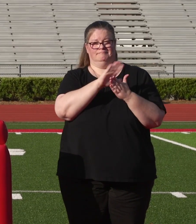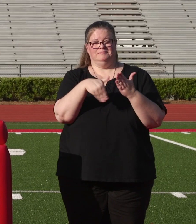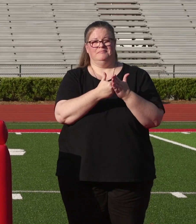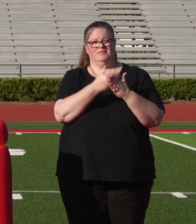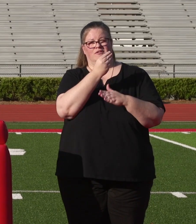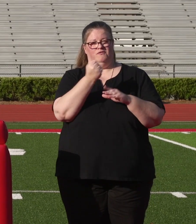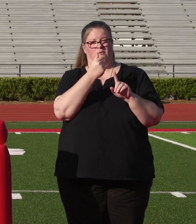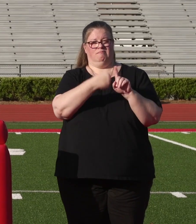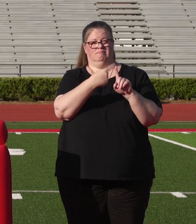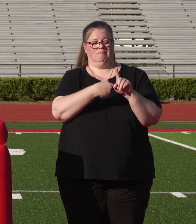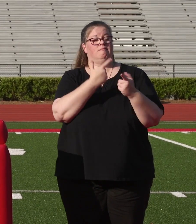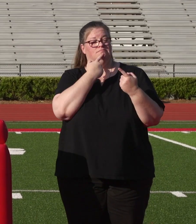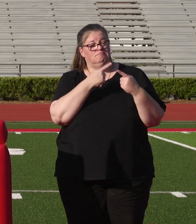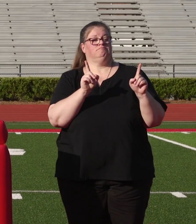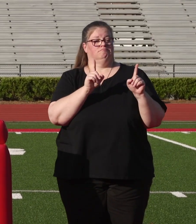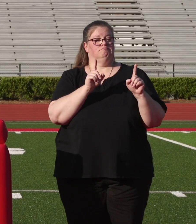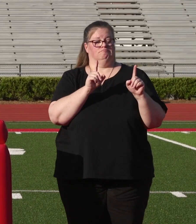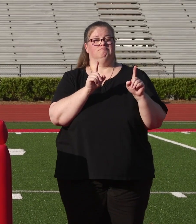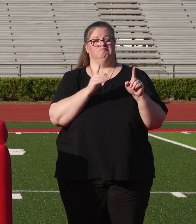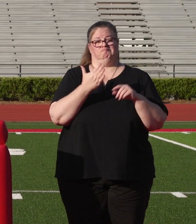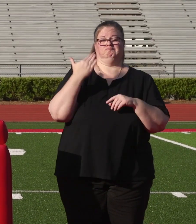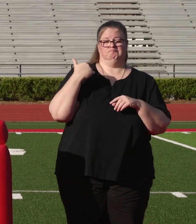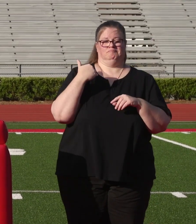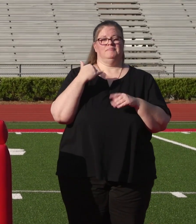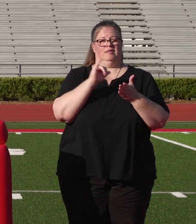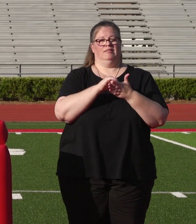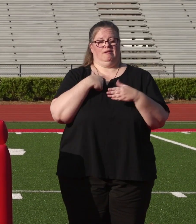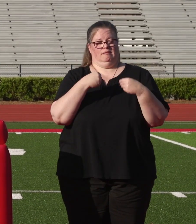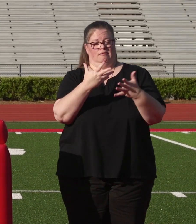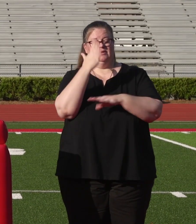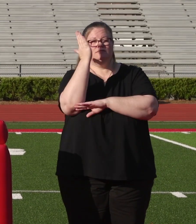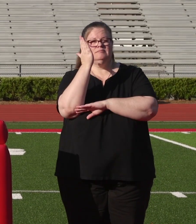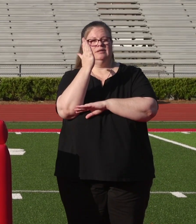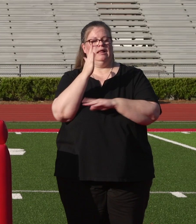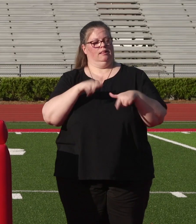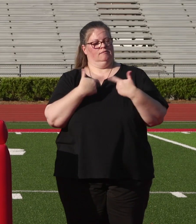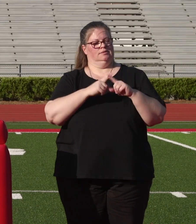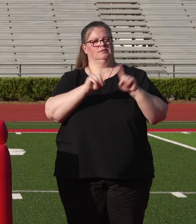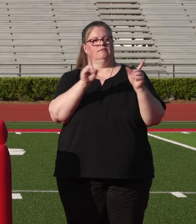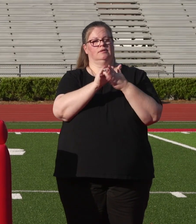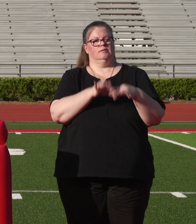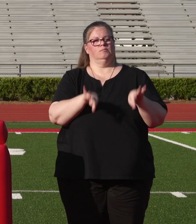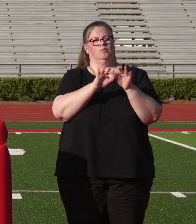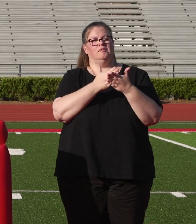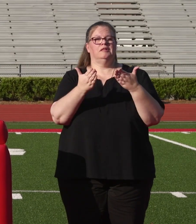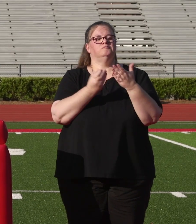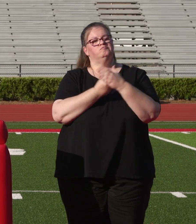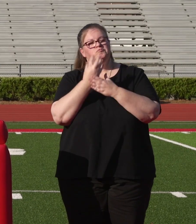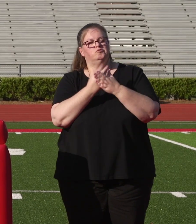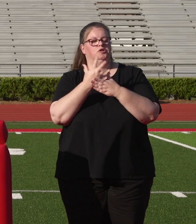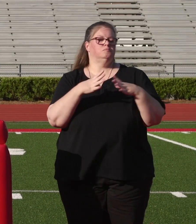Months ago, when it was announced that I would be giving this speech, life looked a lot different. The most important things to me were spring break,